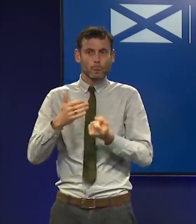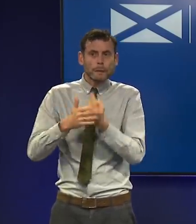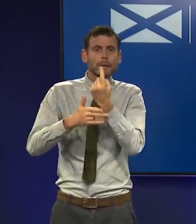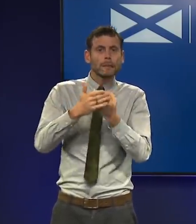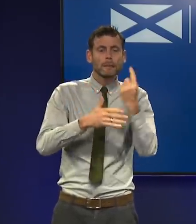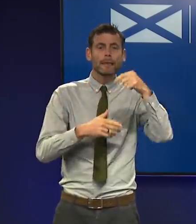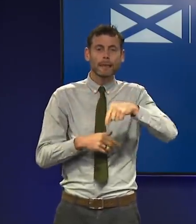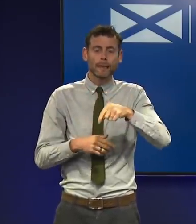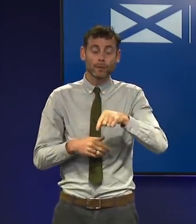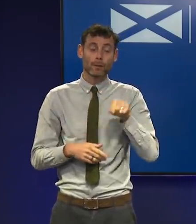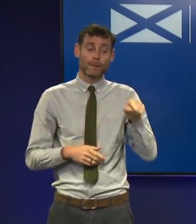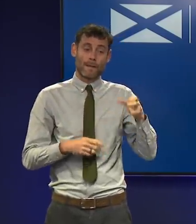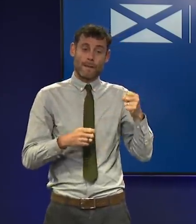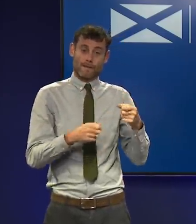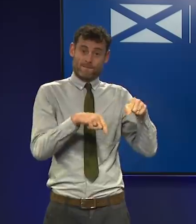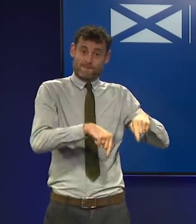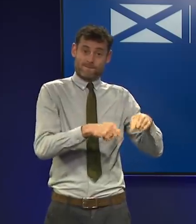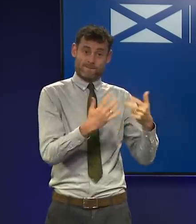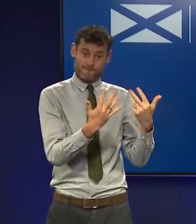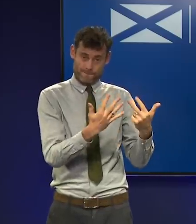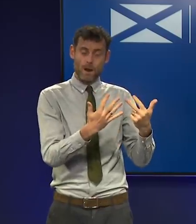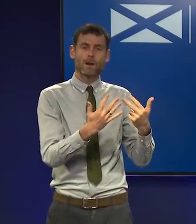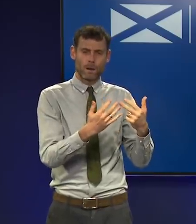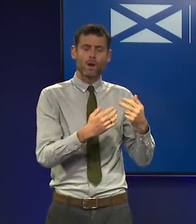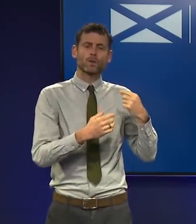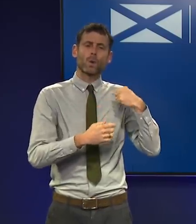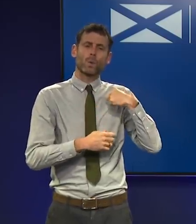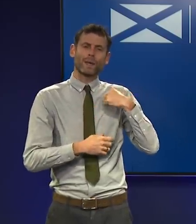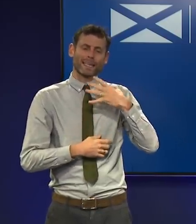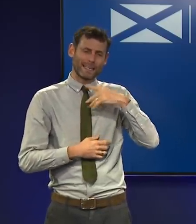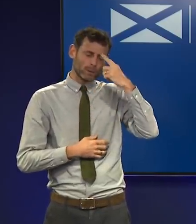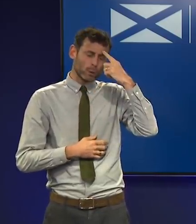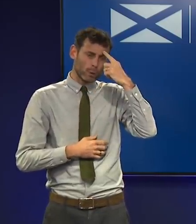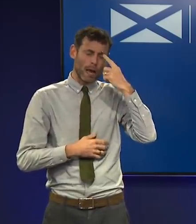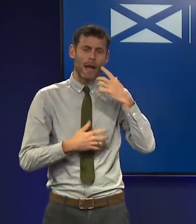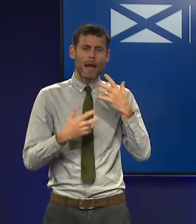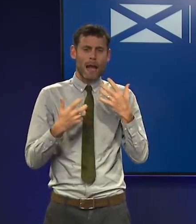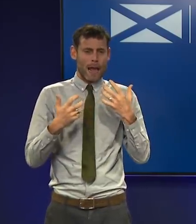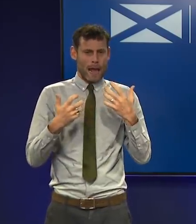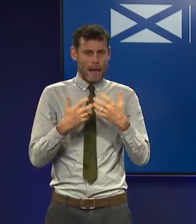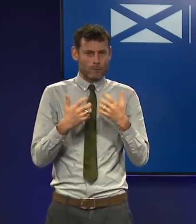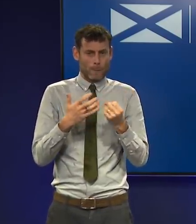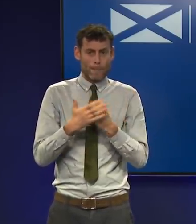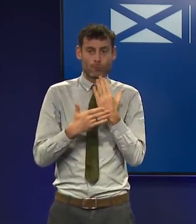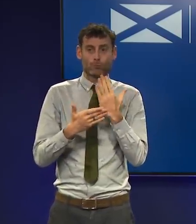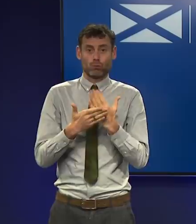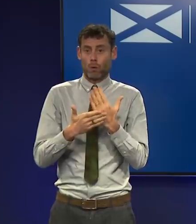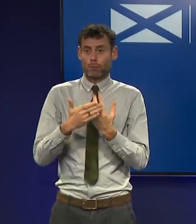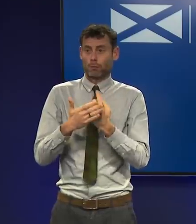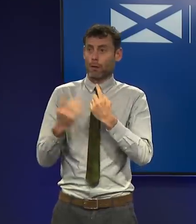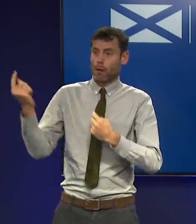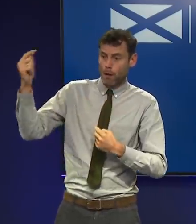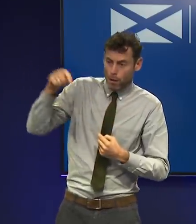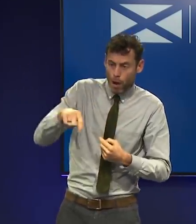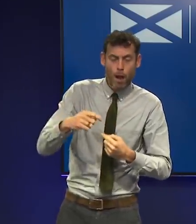here, it is really important to do what we can to prevent new seeding of the variant from elsewhere. So in line with